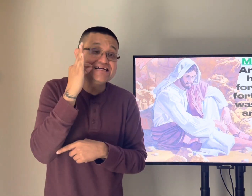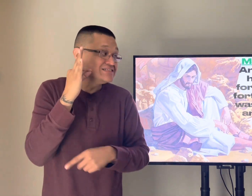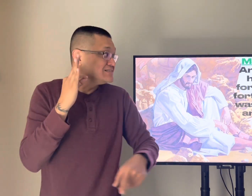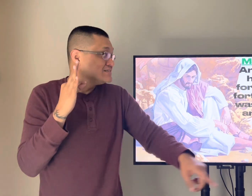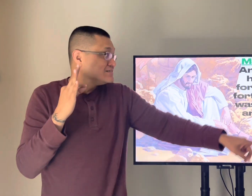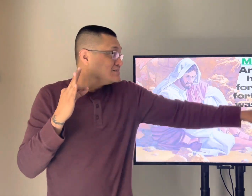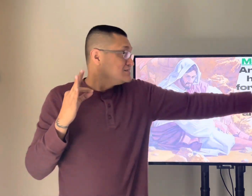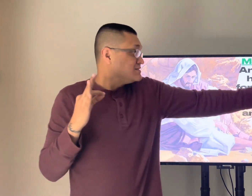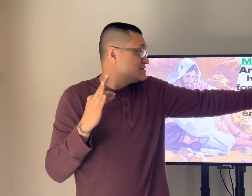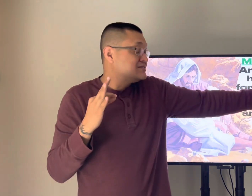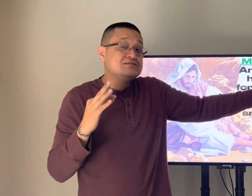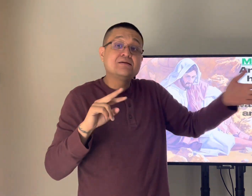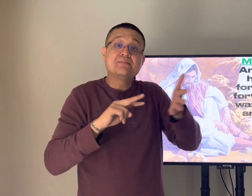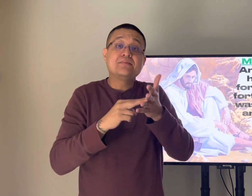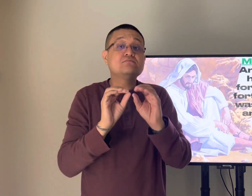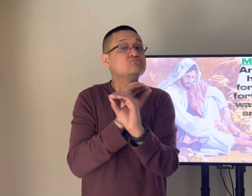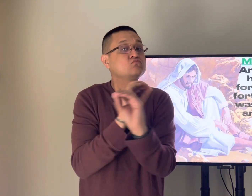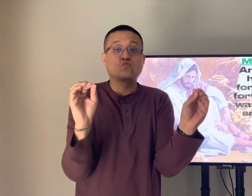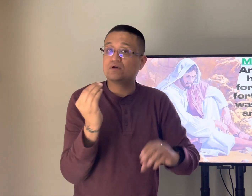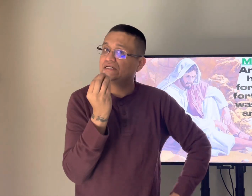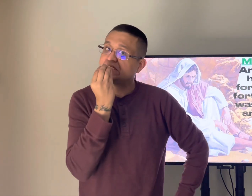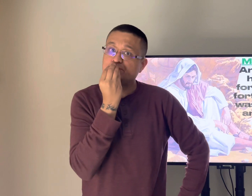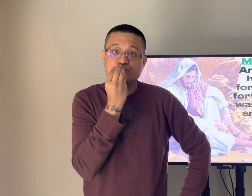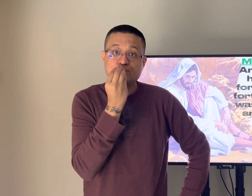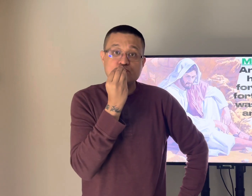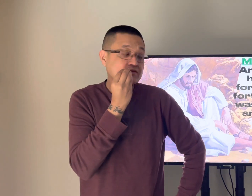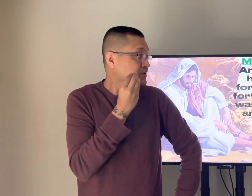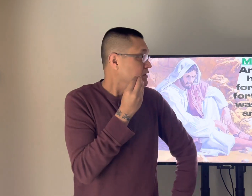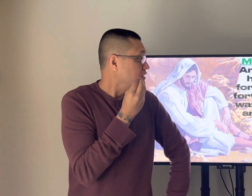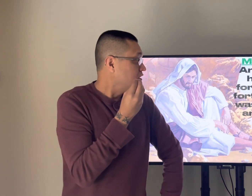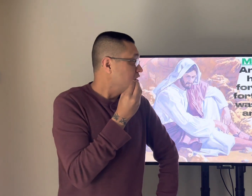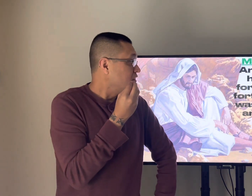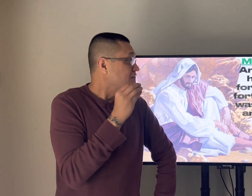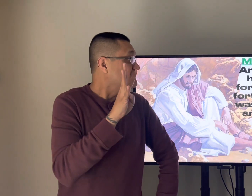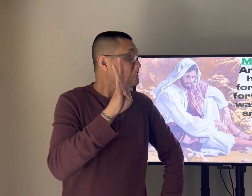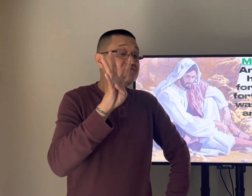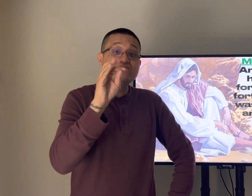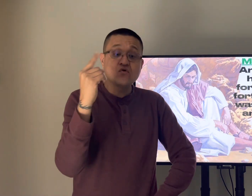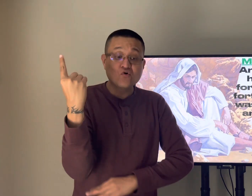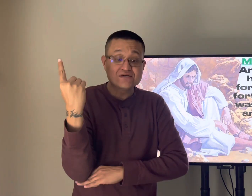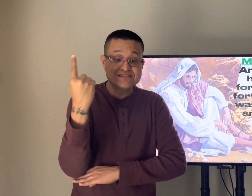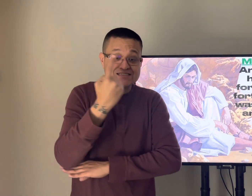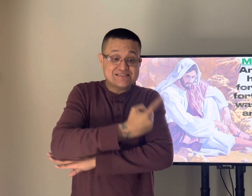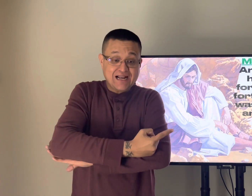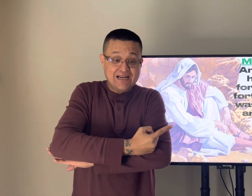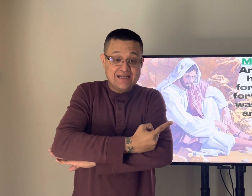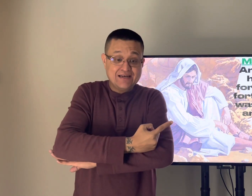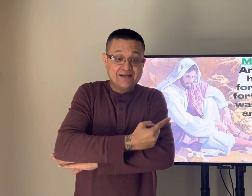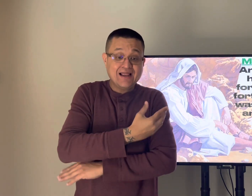and when he had fasted mean no food for 40 days